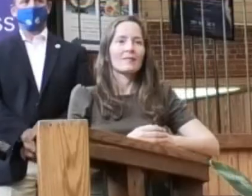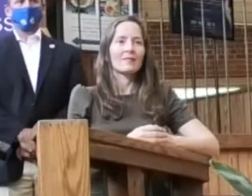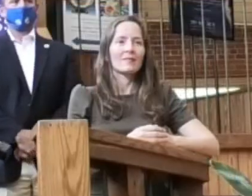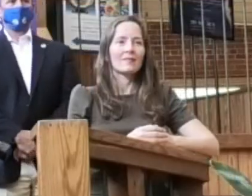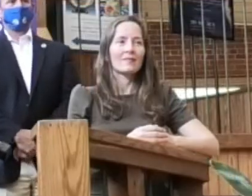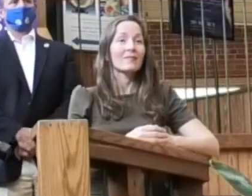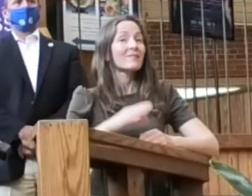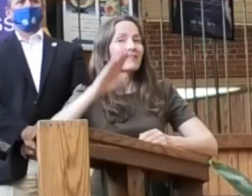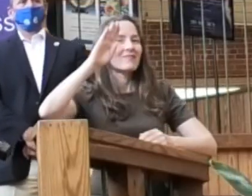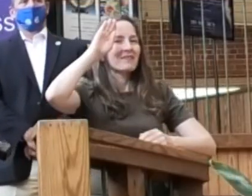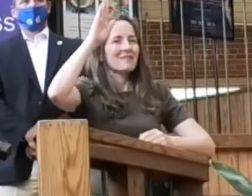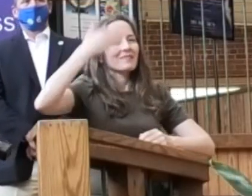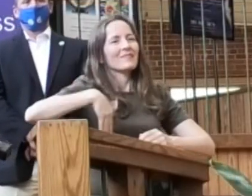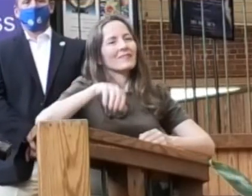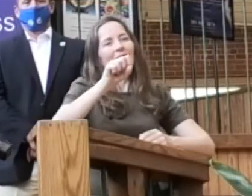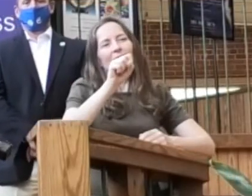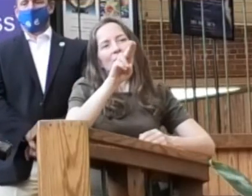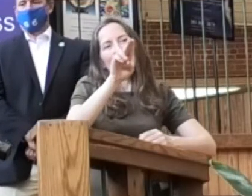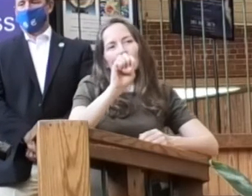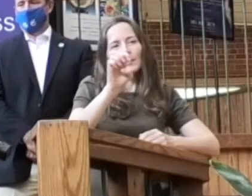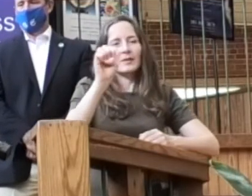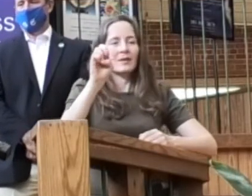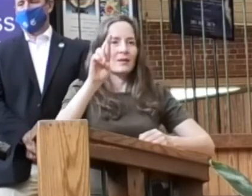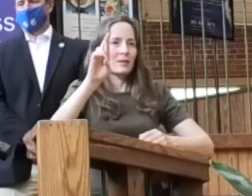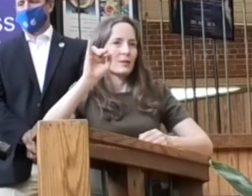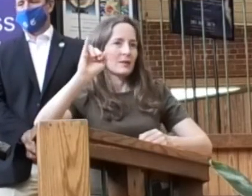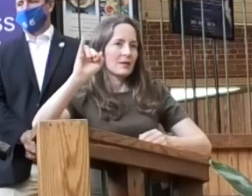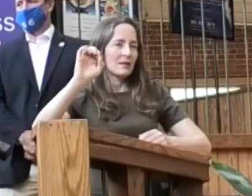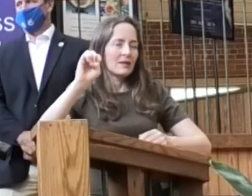Hi, I'm Sue Wary with Sweet Cascades.